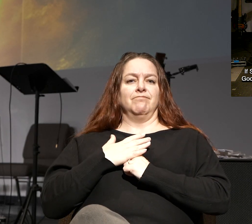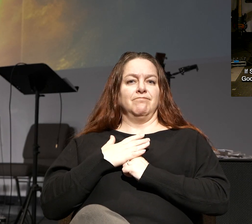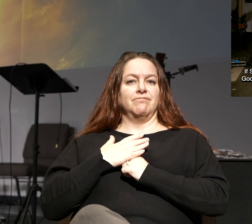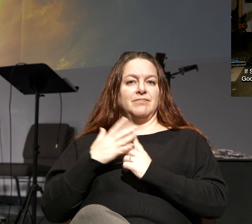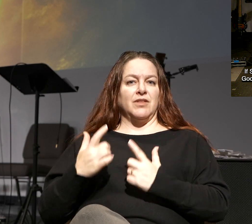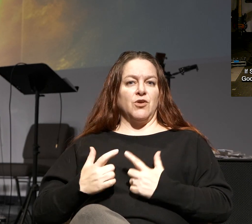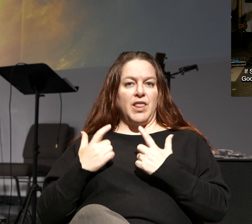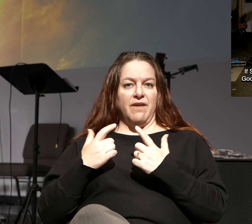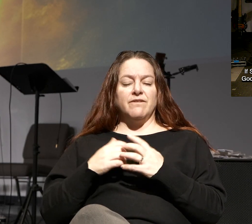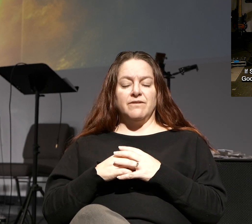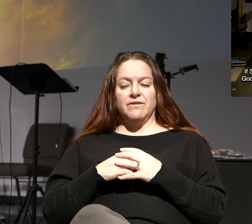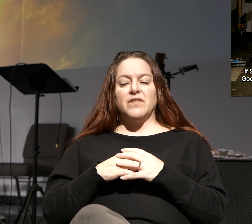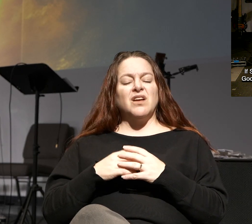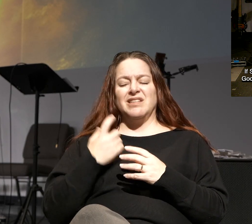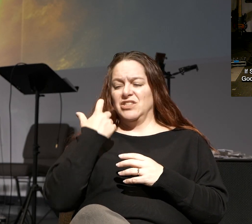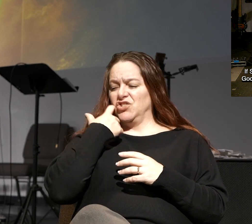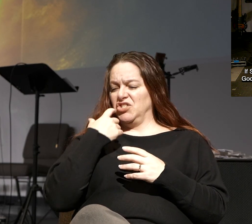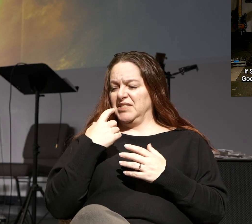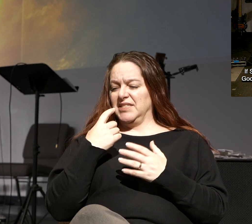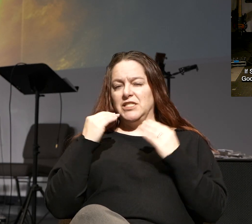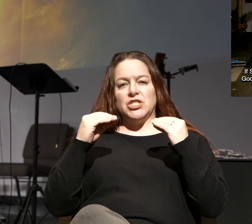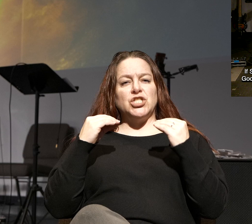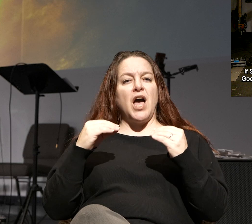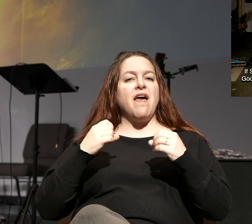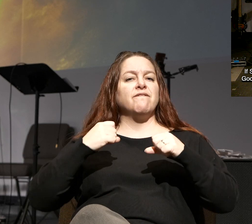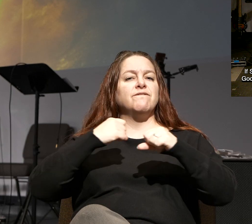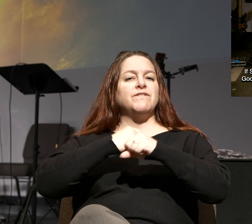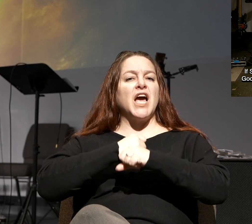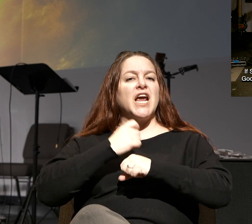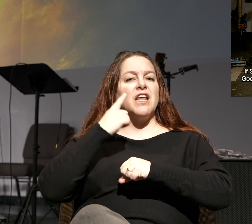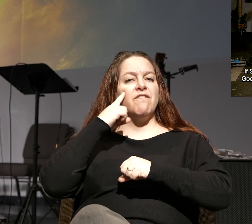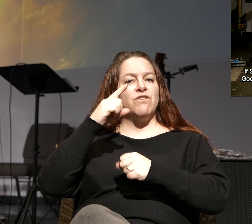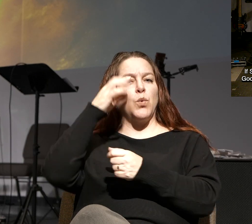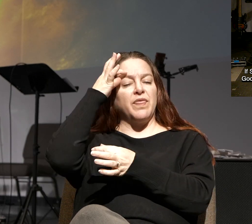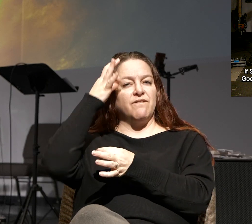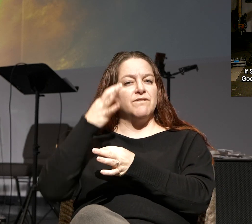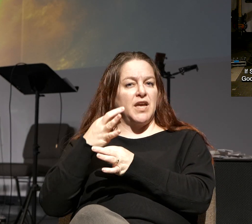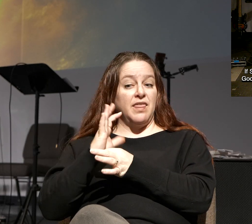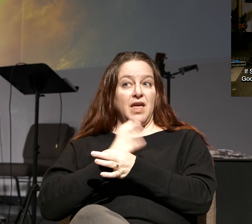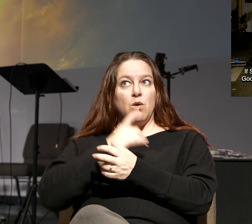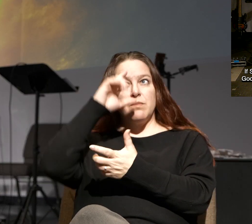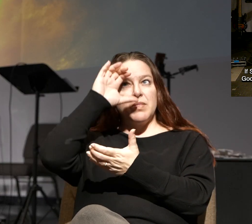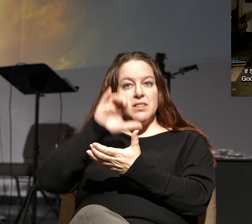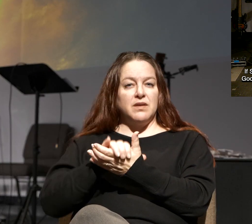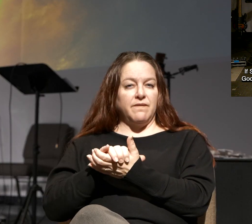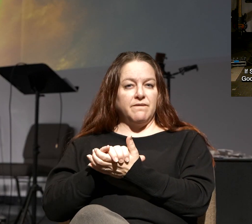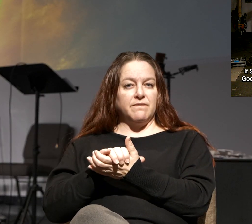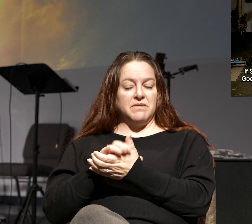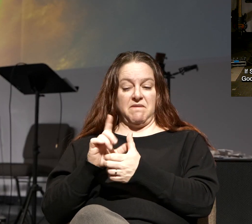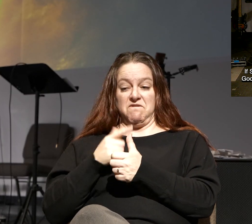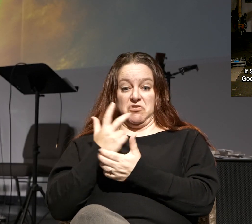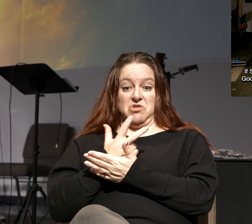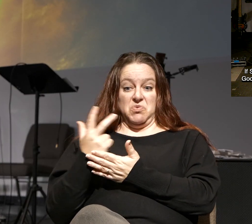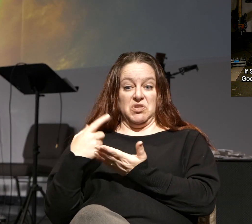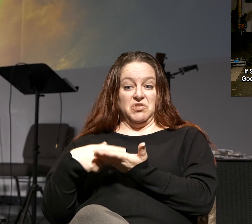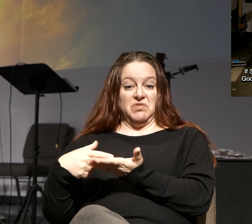we've got to learn. We did a whole series just talking about fighting for the faith, our beliefs. We spent the first three weeks talking about that. This is all